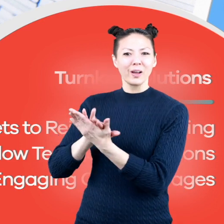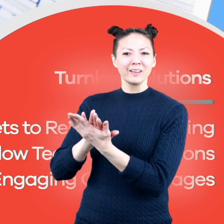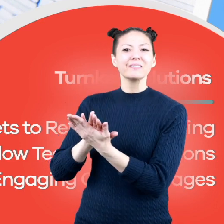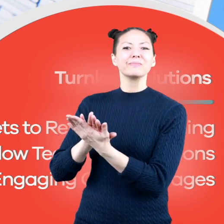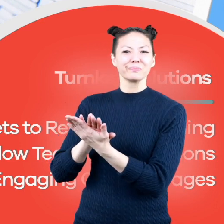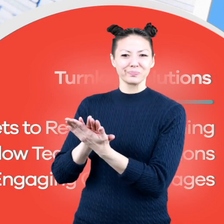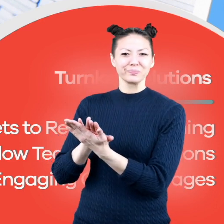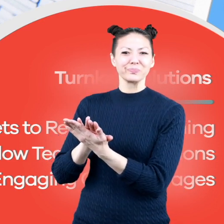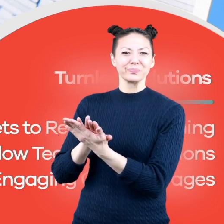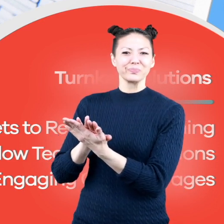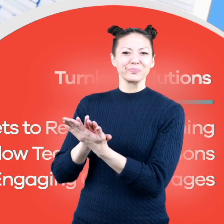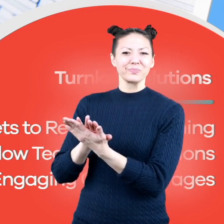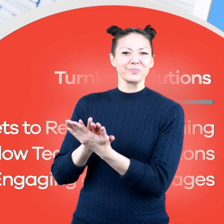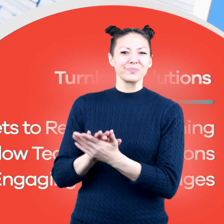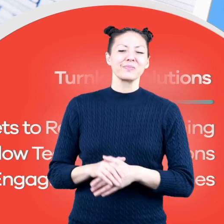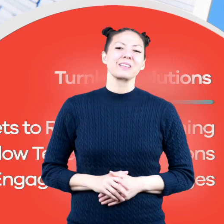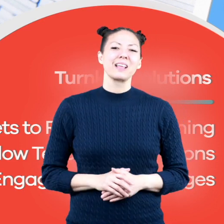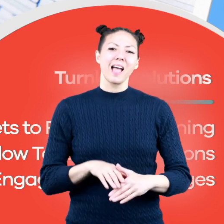homeschoolers you you